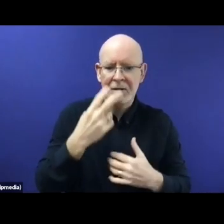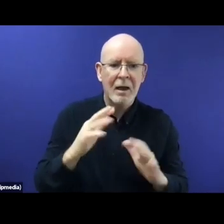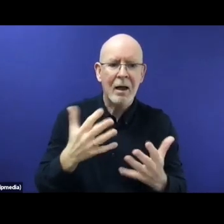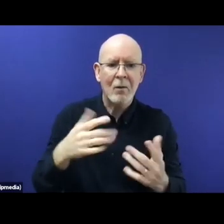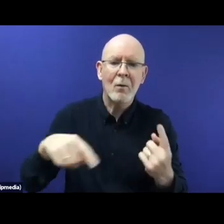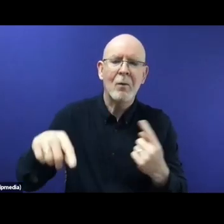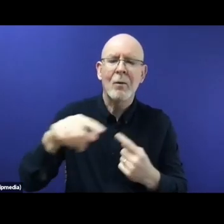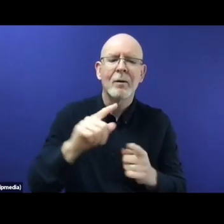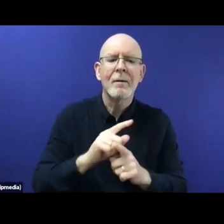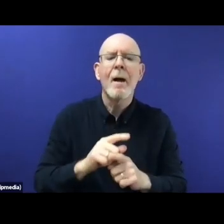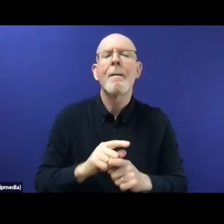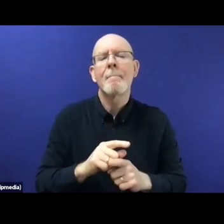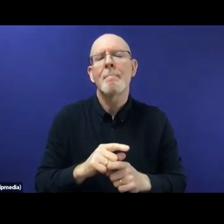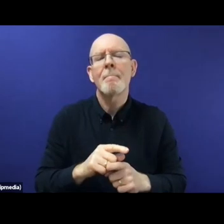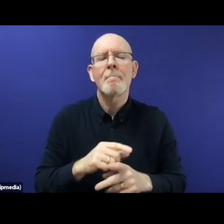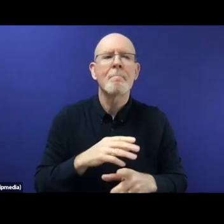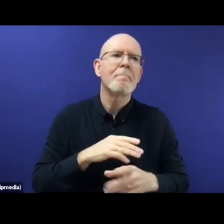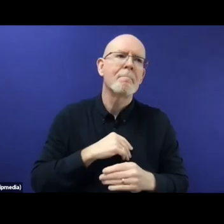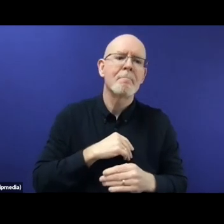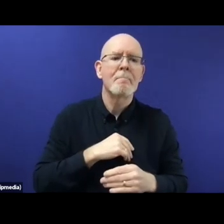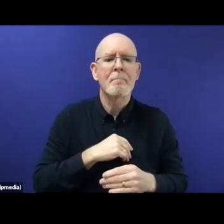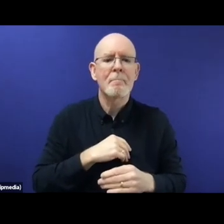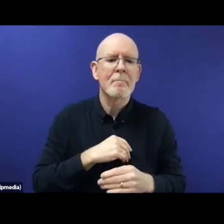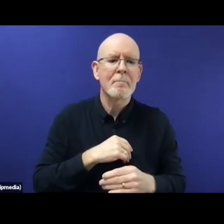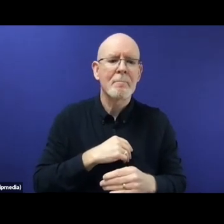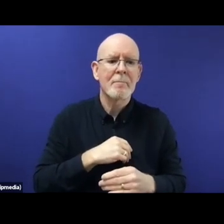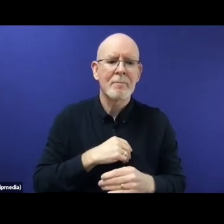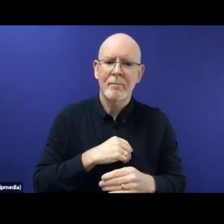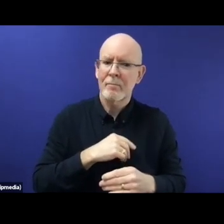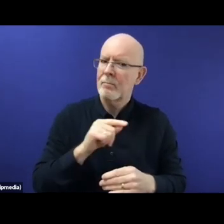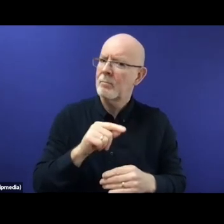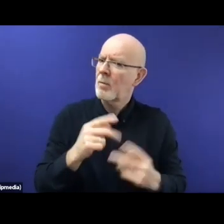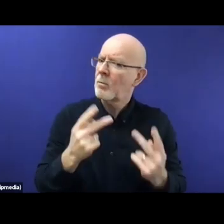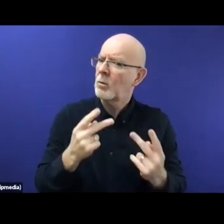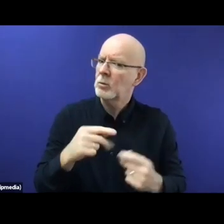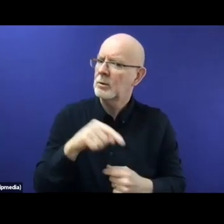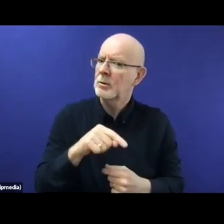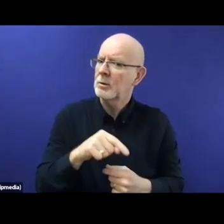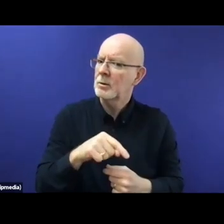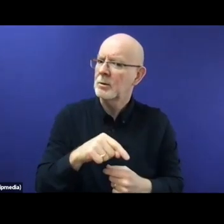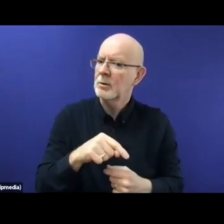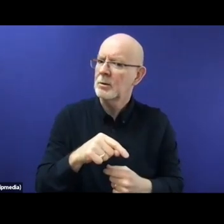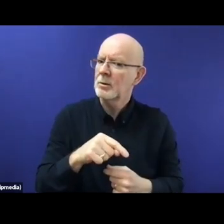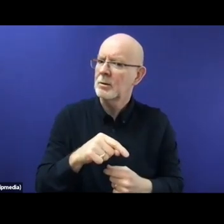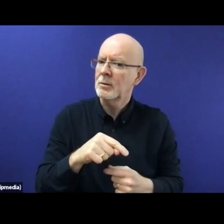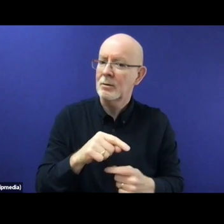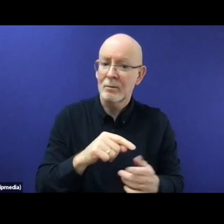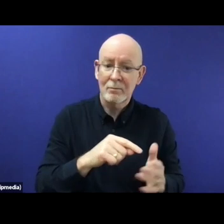parole or program and at the same time a vanishing reality. And what I consider to be